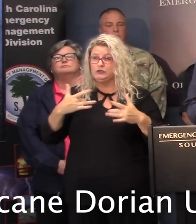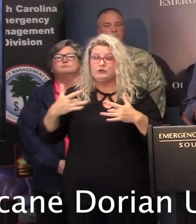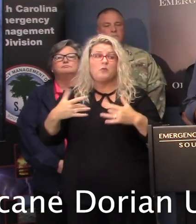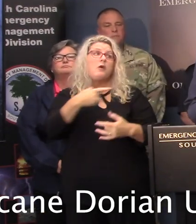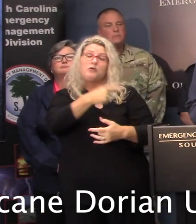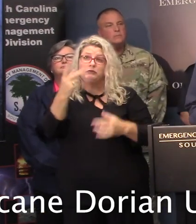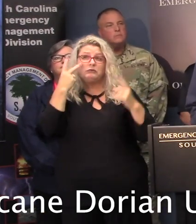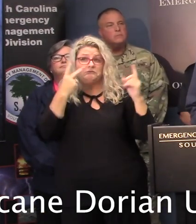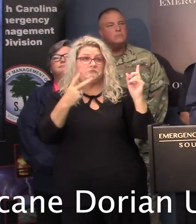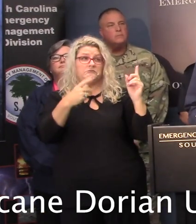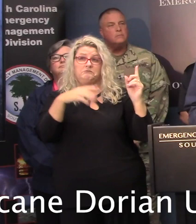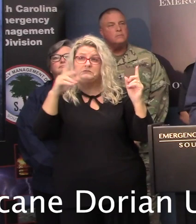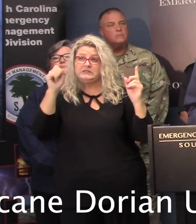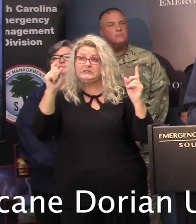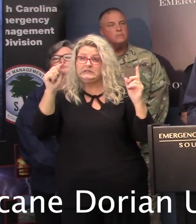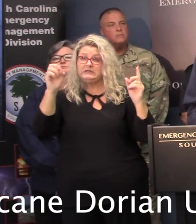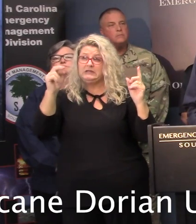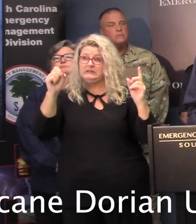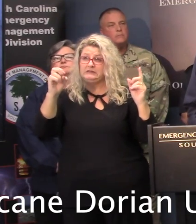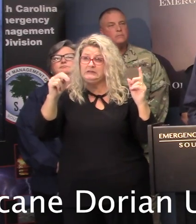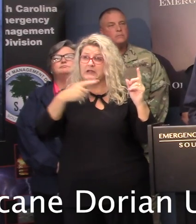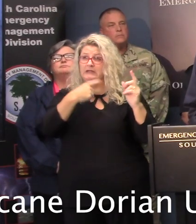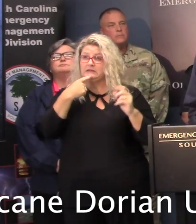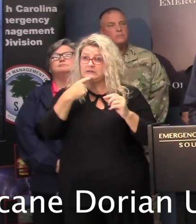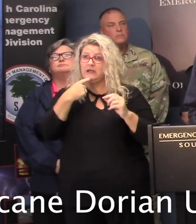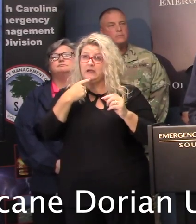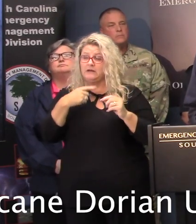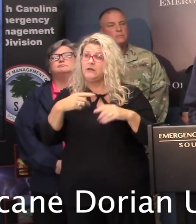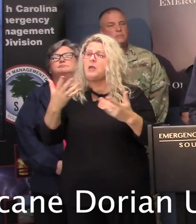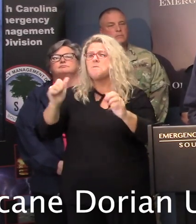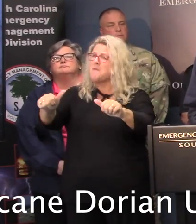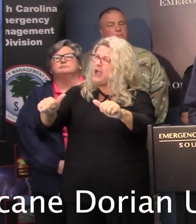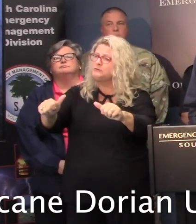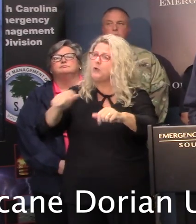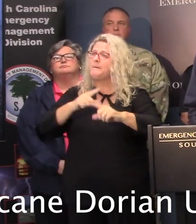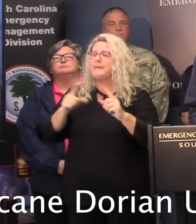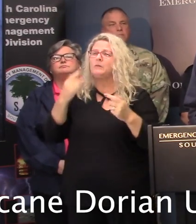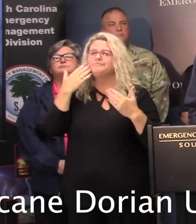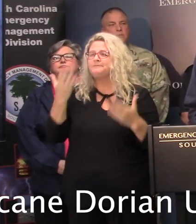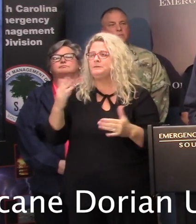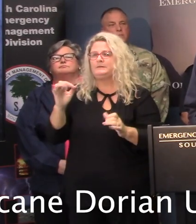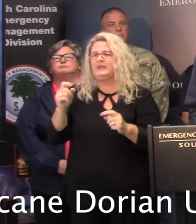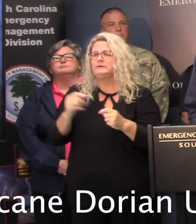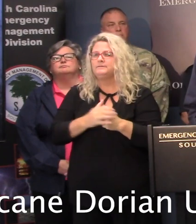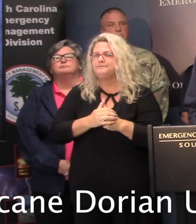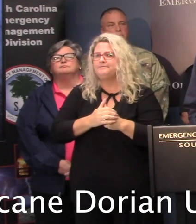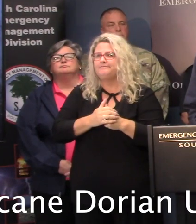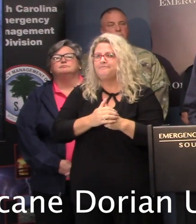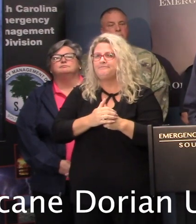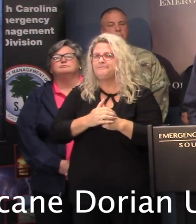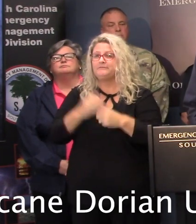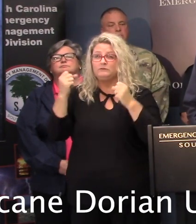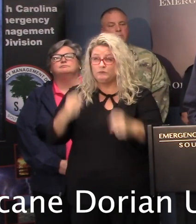Stinson just said, there's always a, a possibility of those things happening. We don't know what's going to happen. We don't know